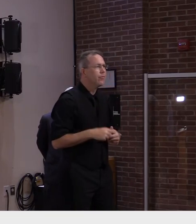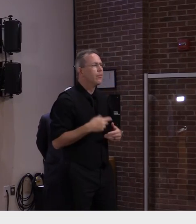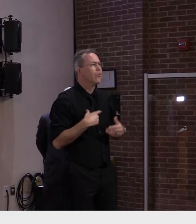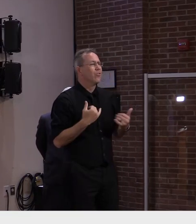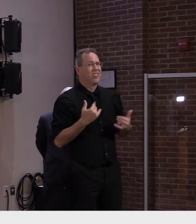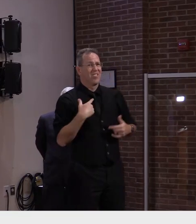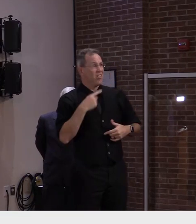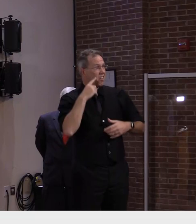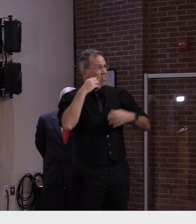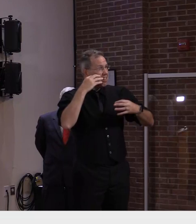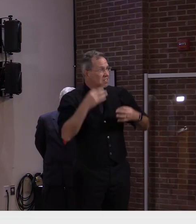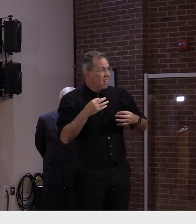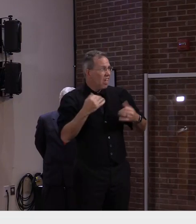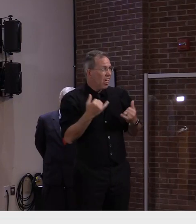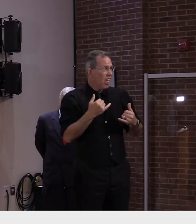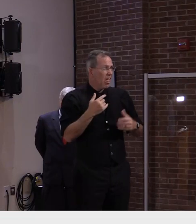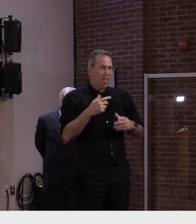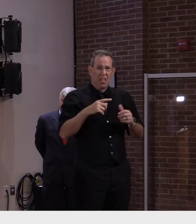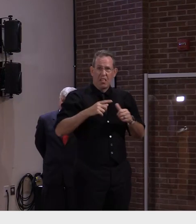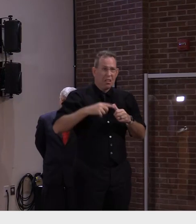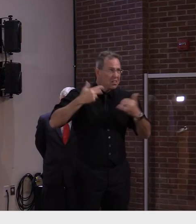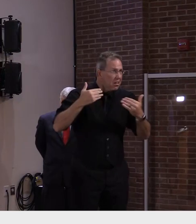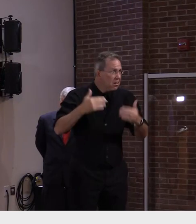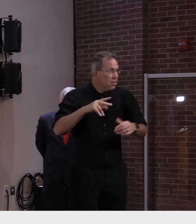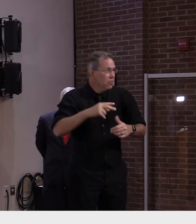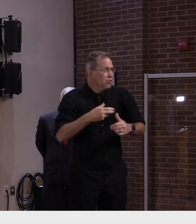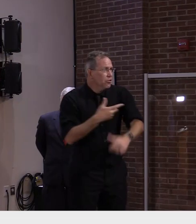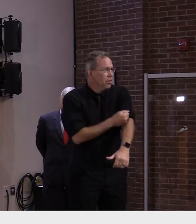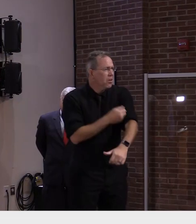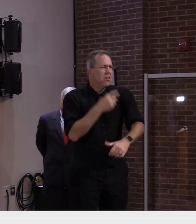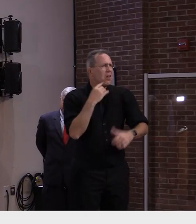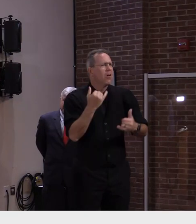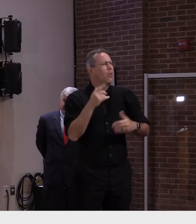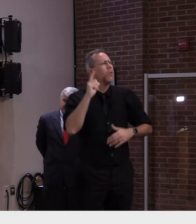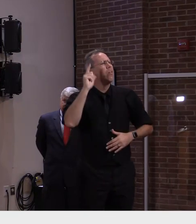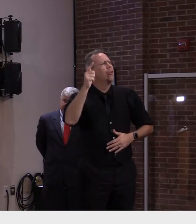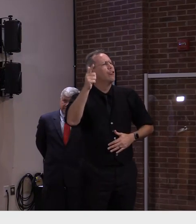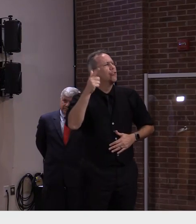But hopefully we'll have more information from them regarding the timing.